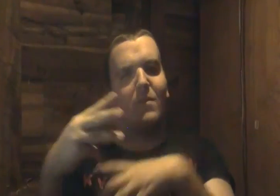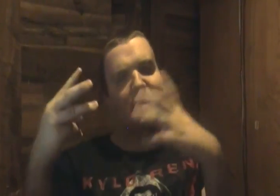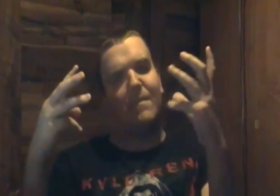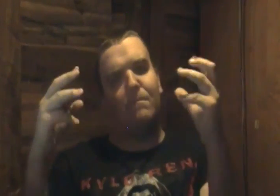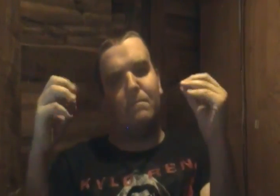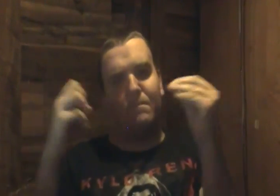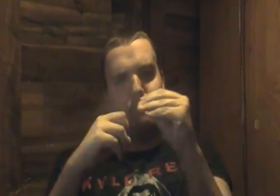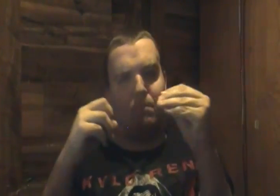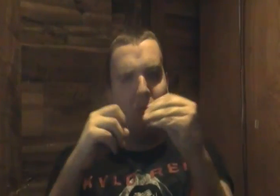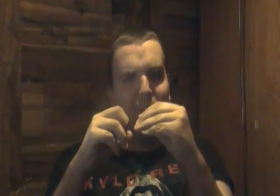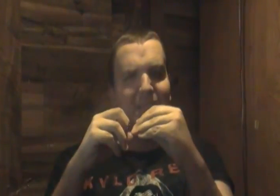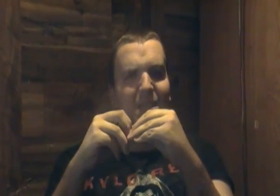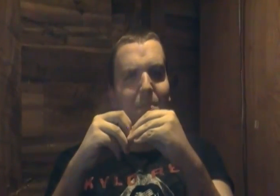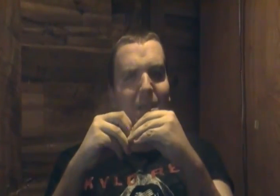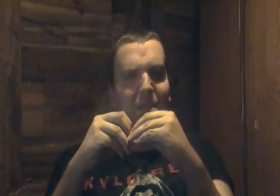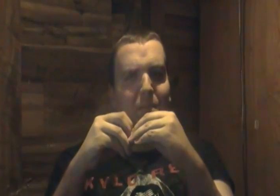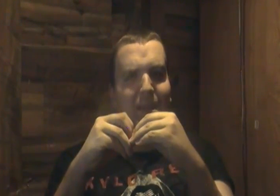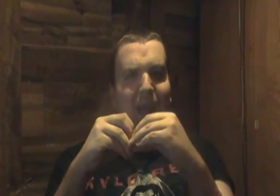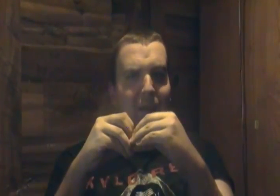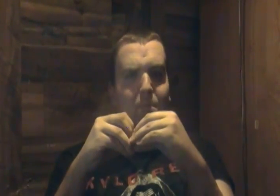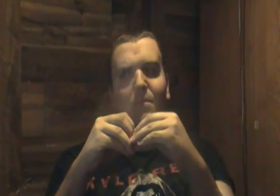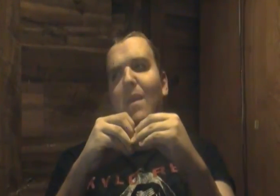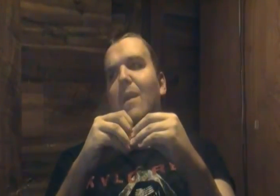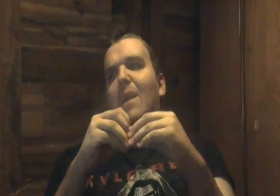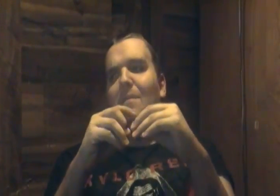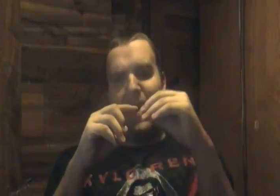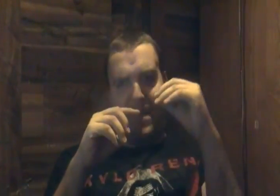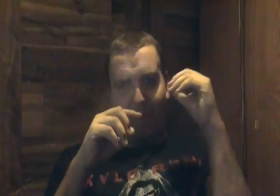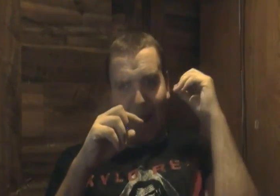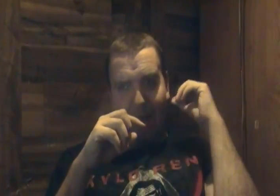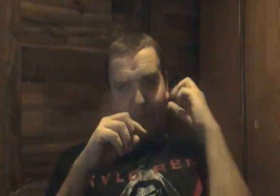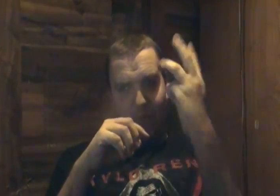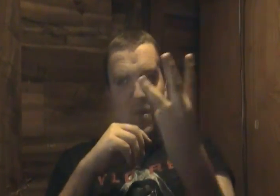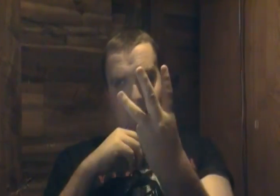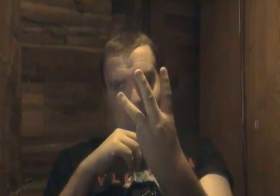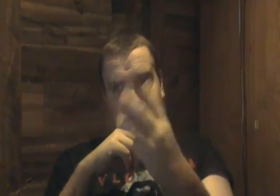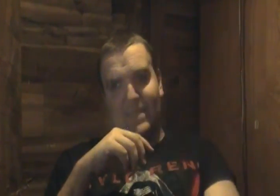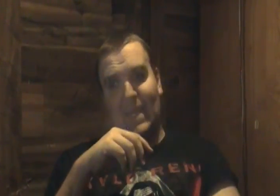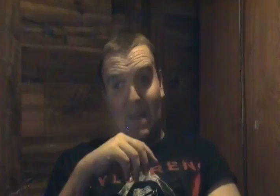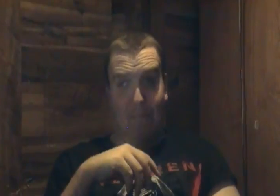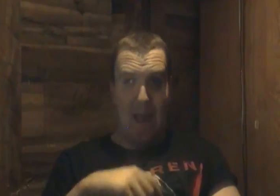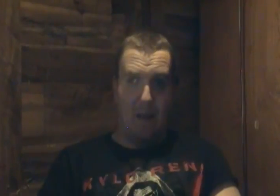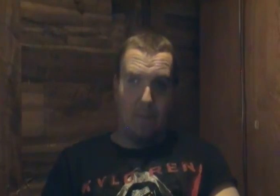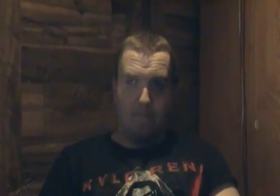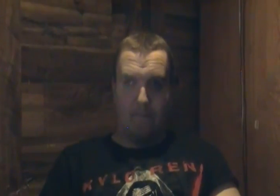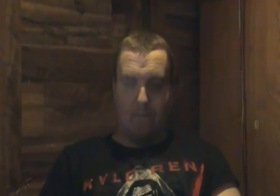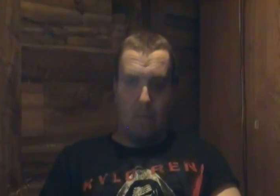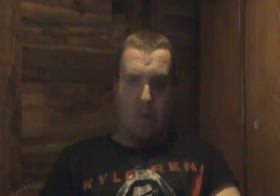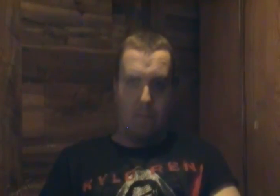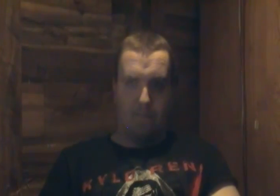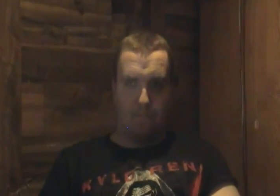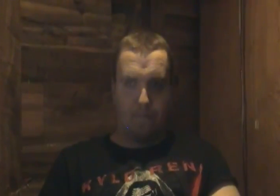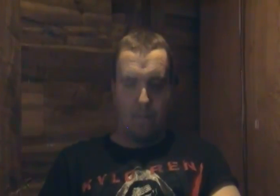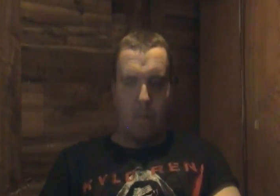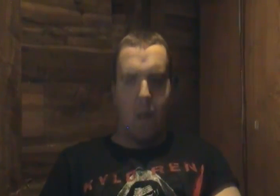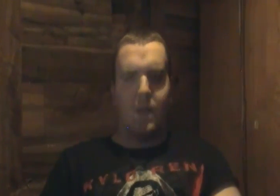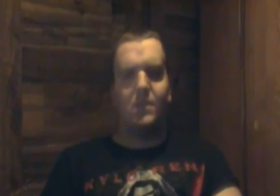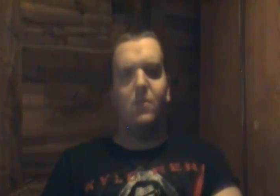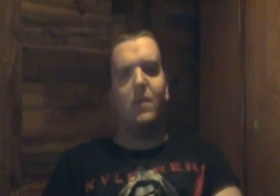they received both pieces of the medallion that they would have three minutes to get back to